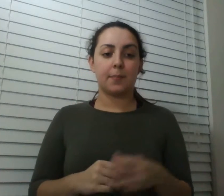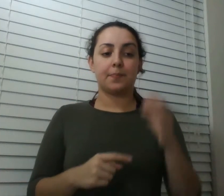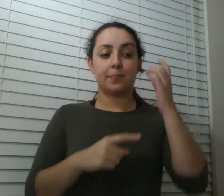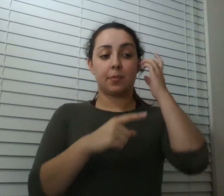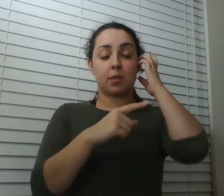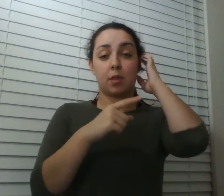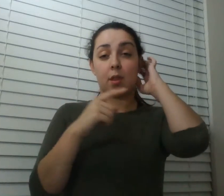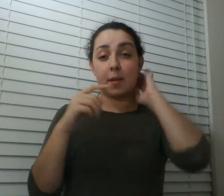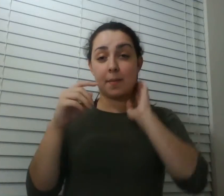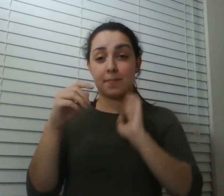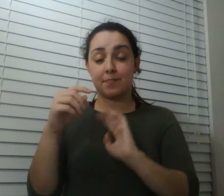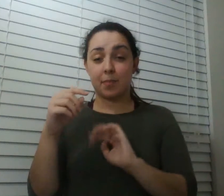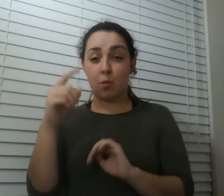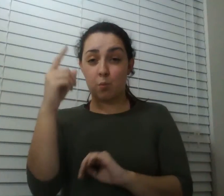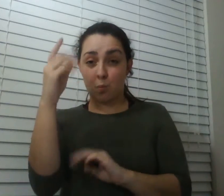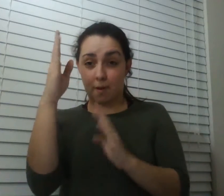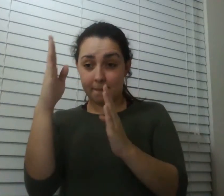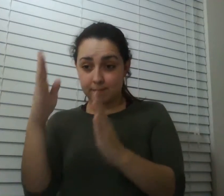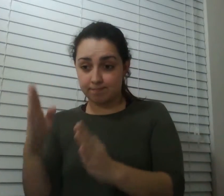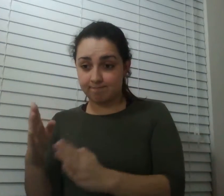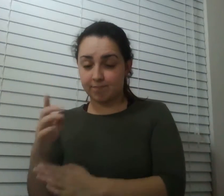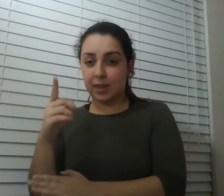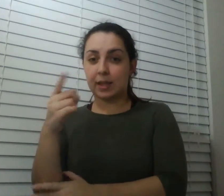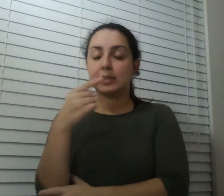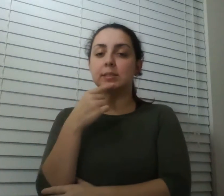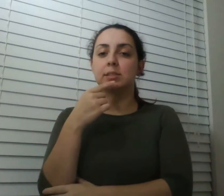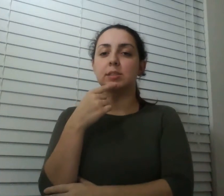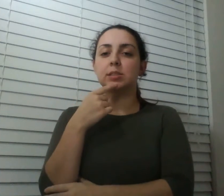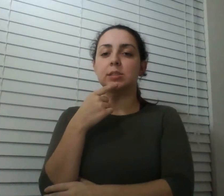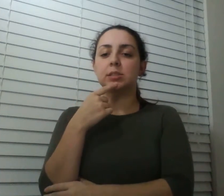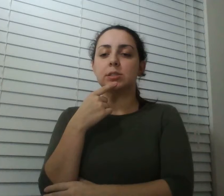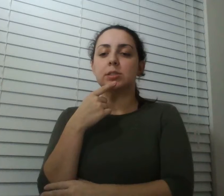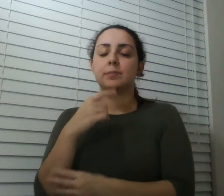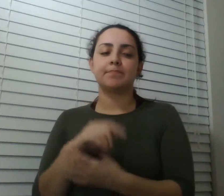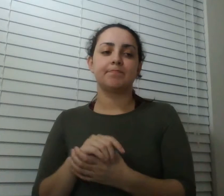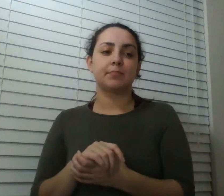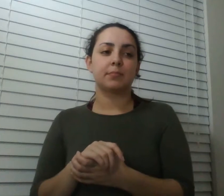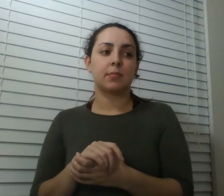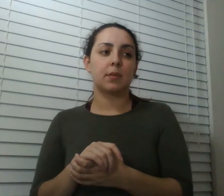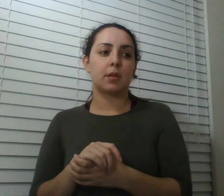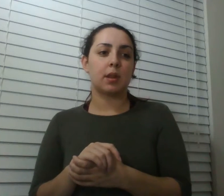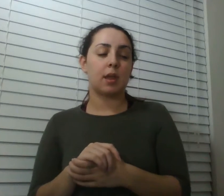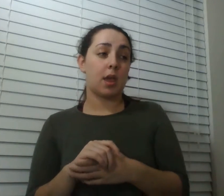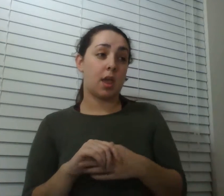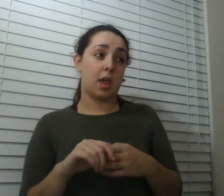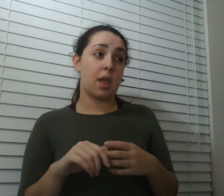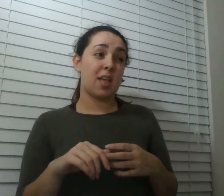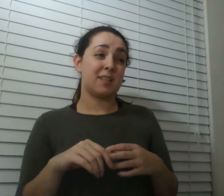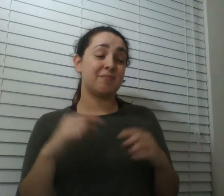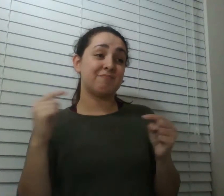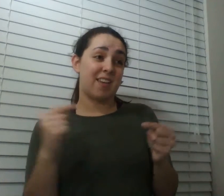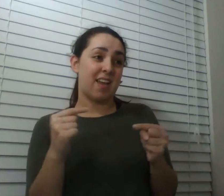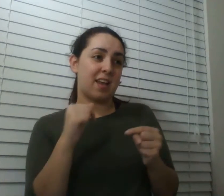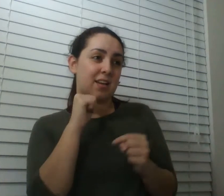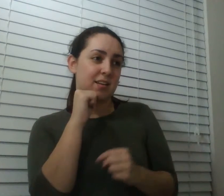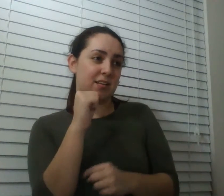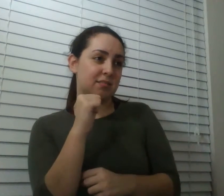british physician basically said straight out it's in women's minds not their bodies what